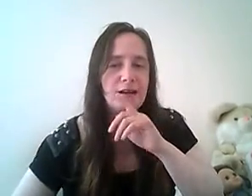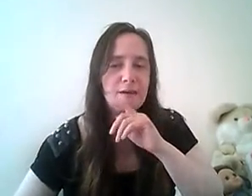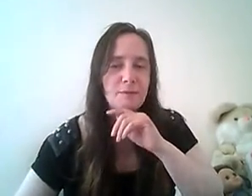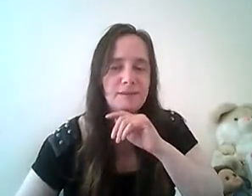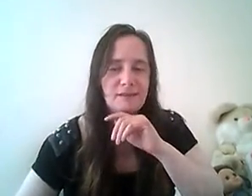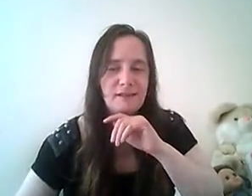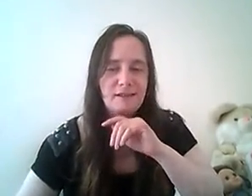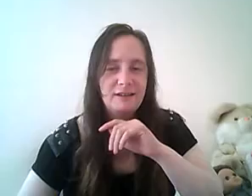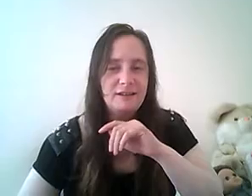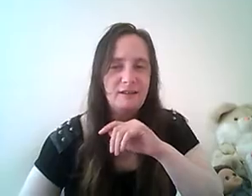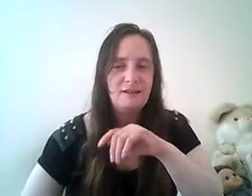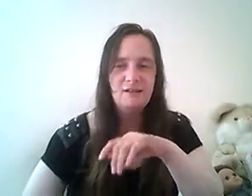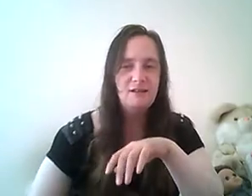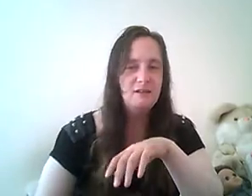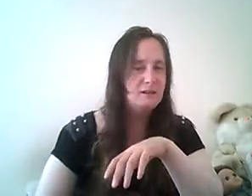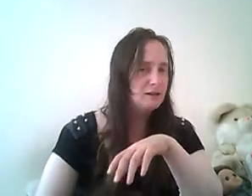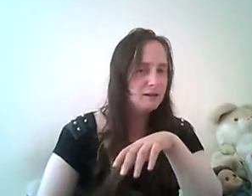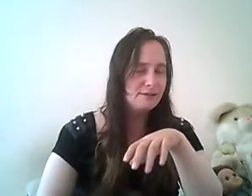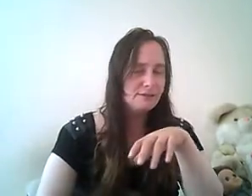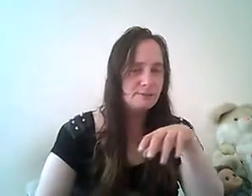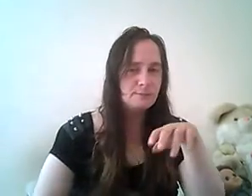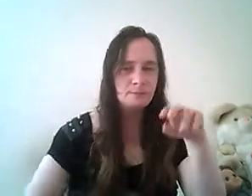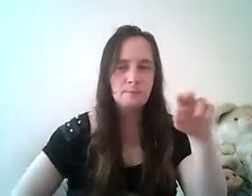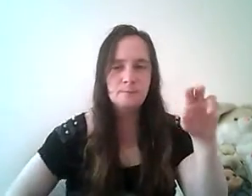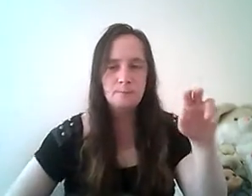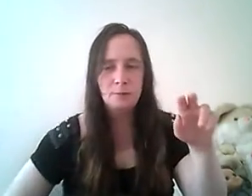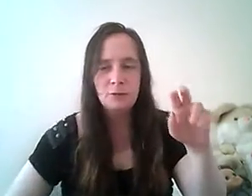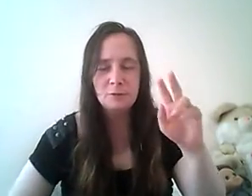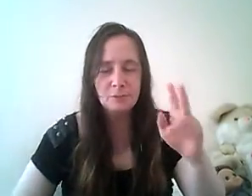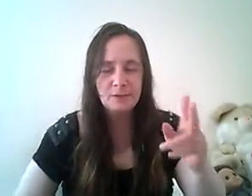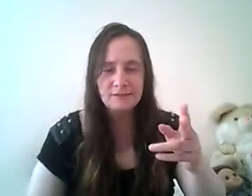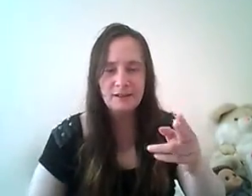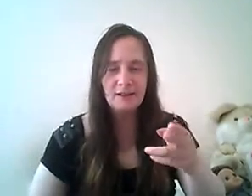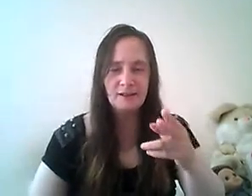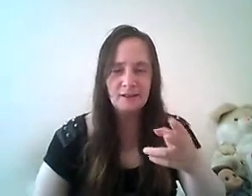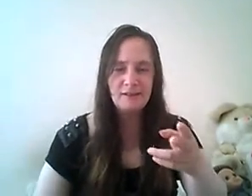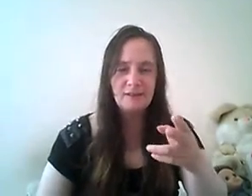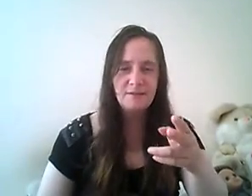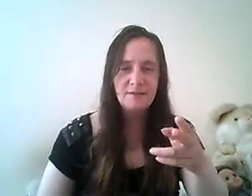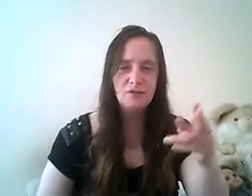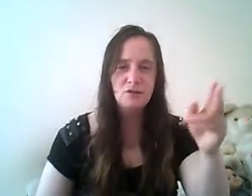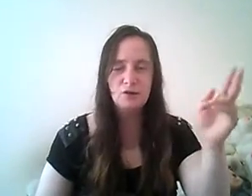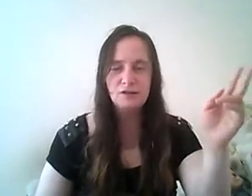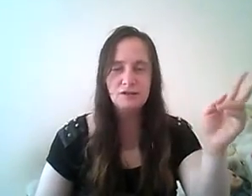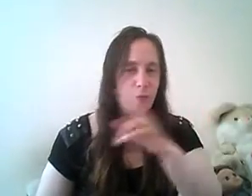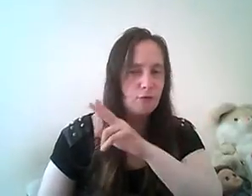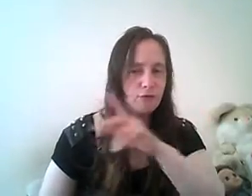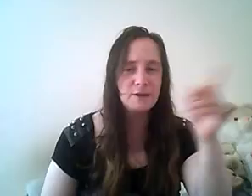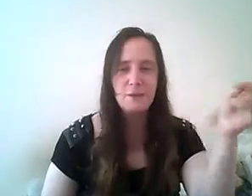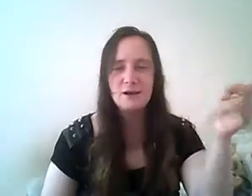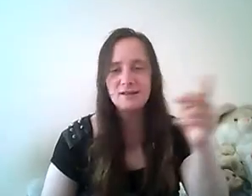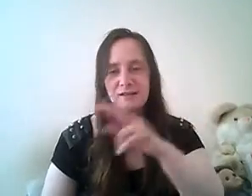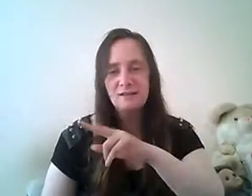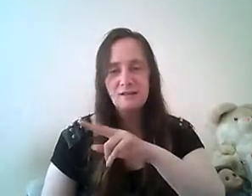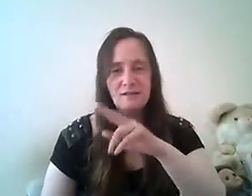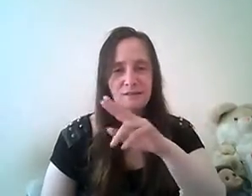stand at she was going to stand at the